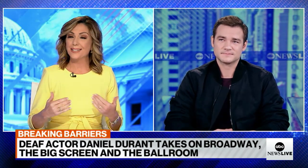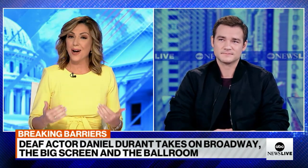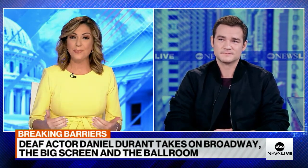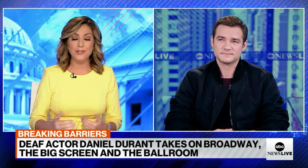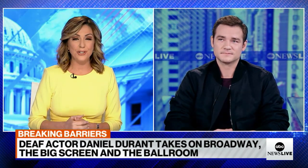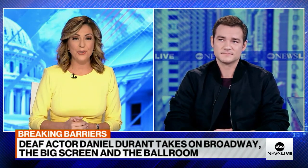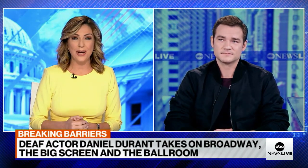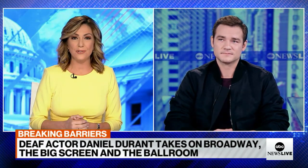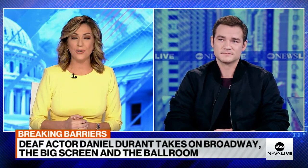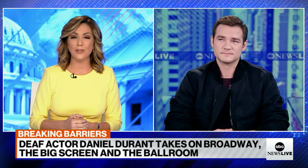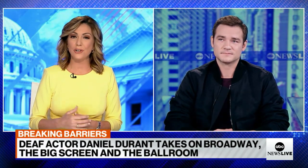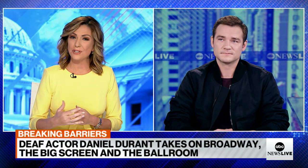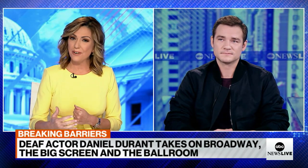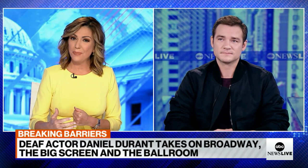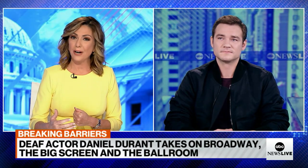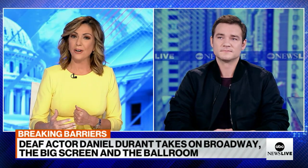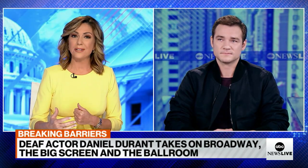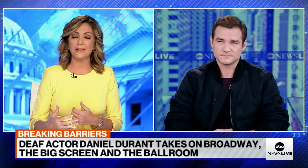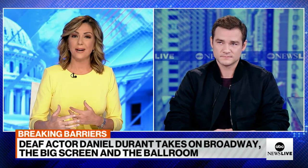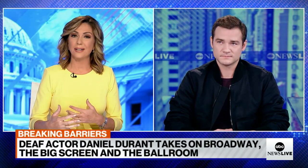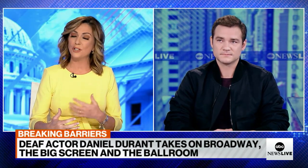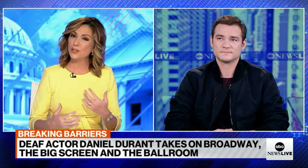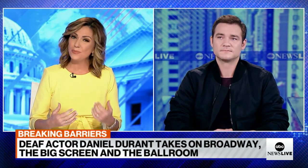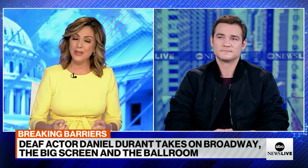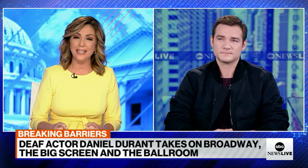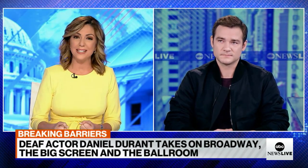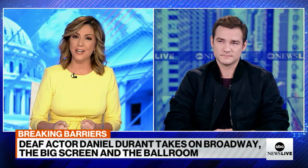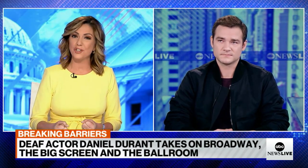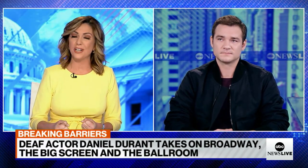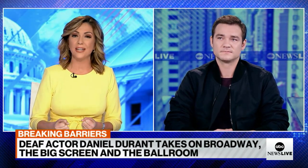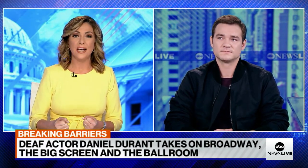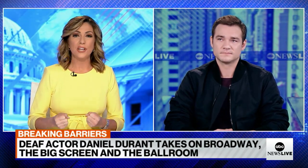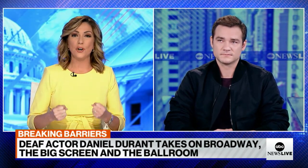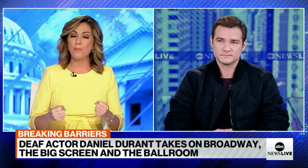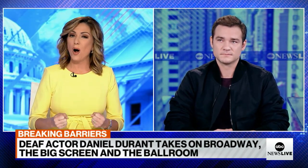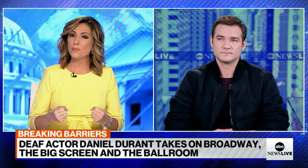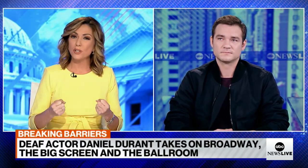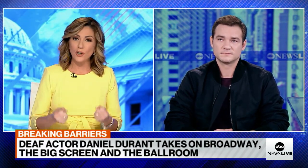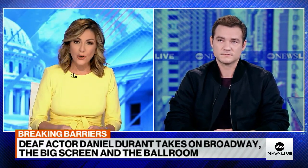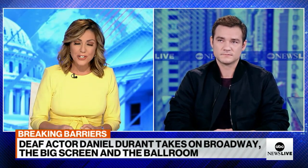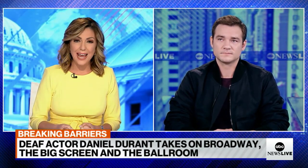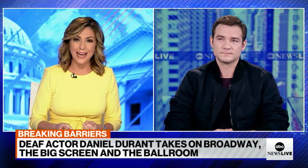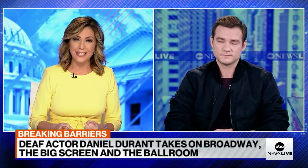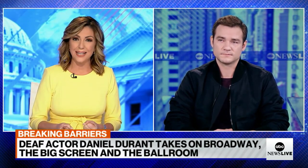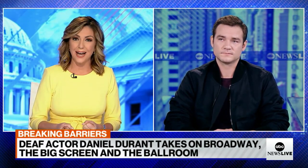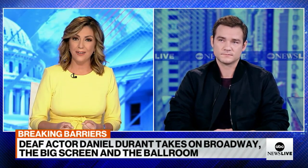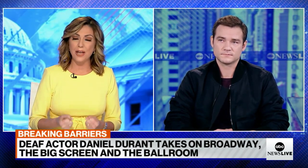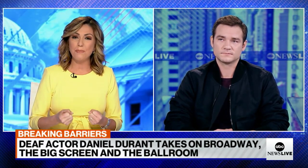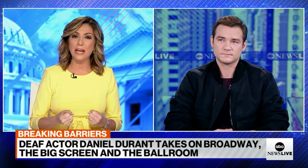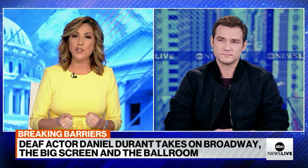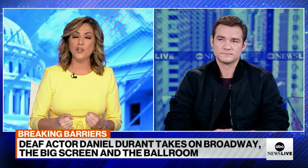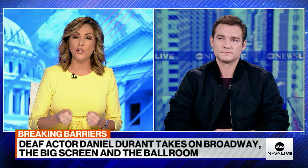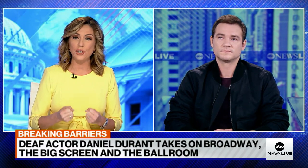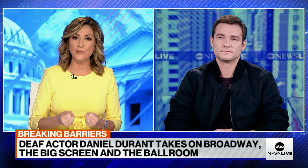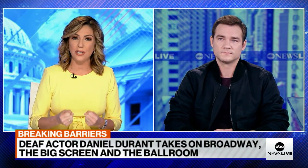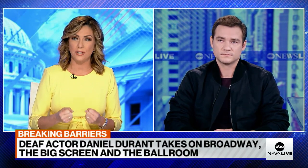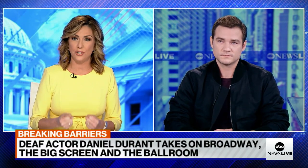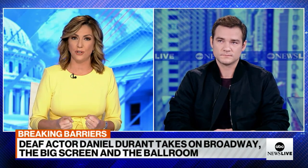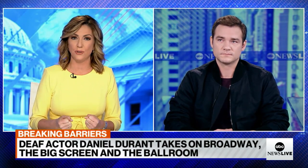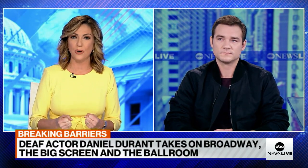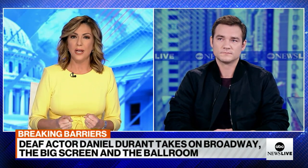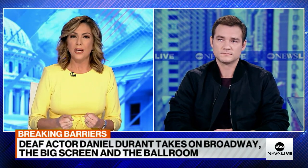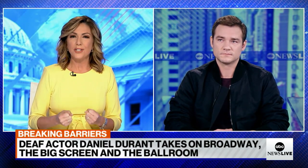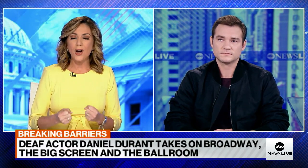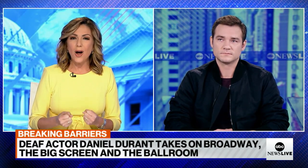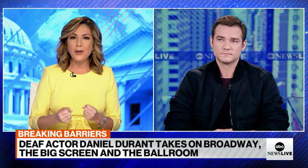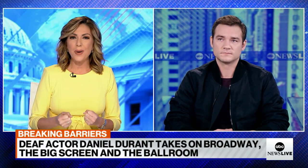adopted you after your deaf parents couldn't beat addiction. Your moms learned ASL and made sure you did,